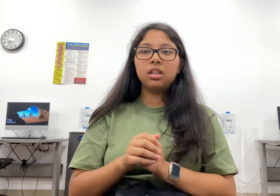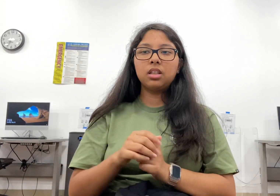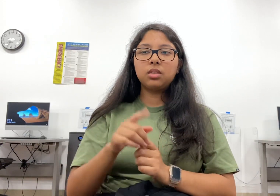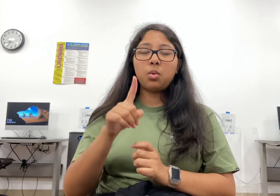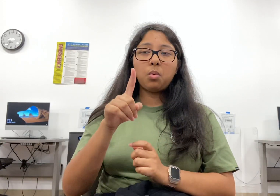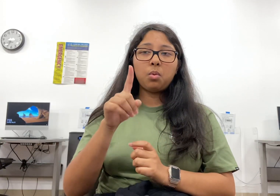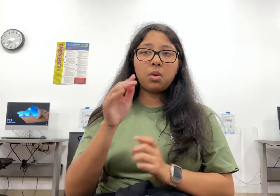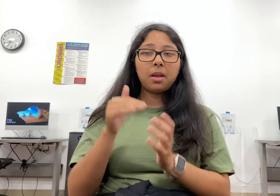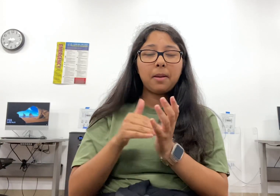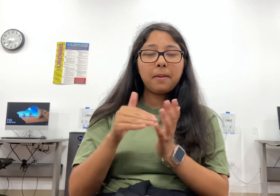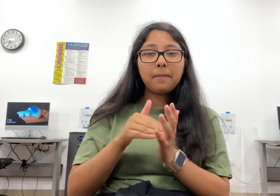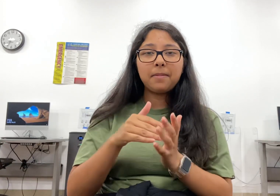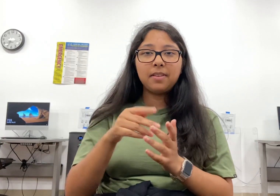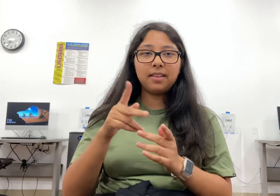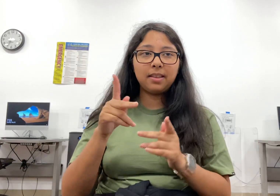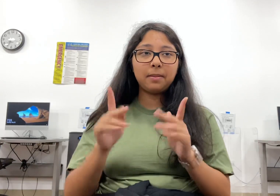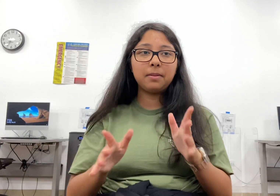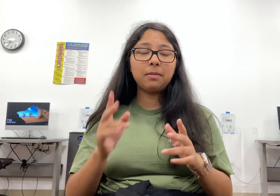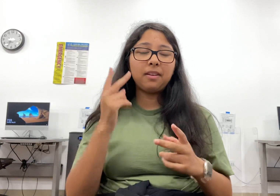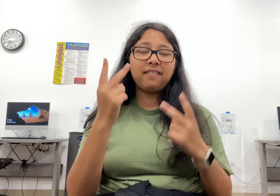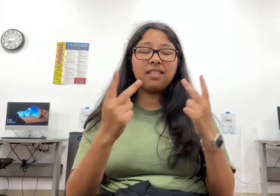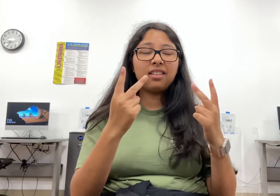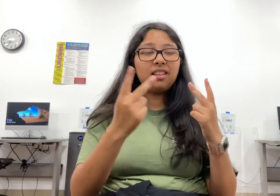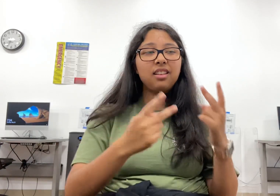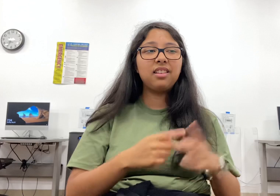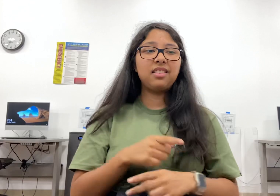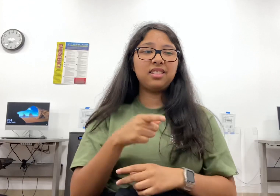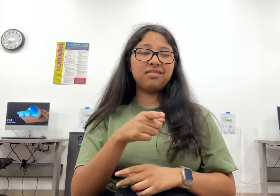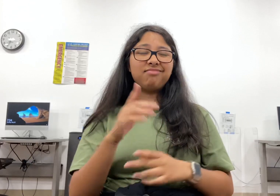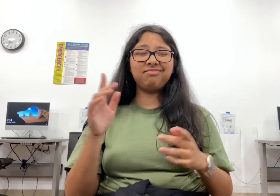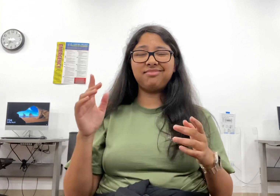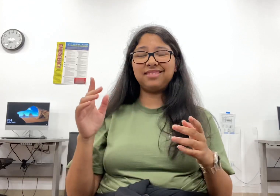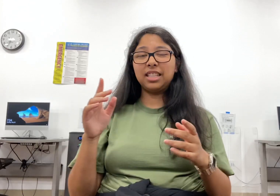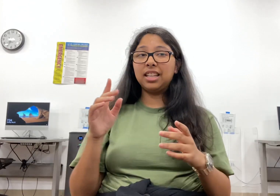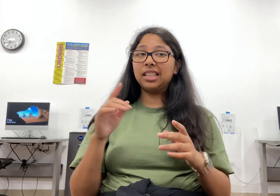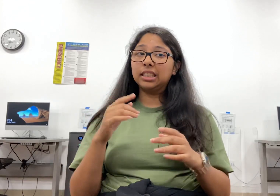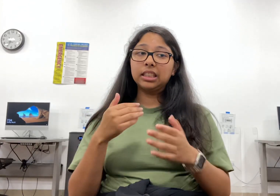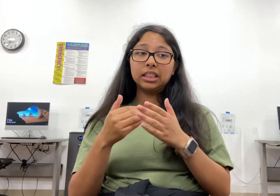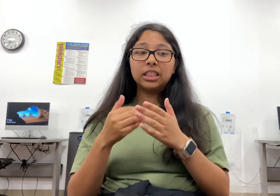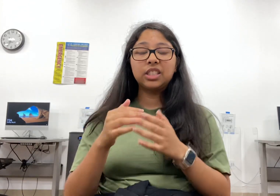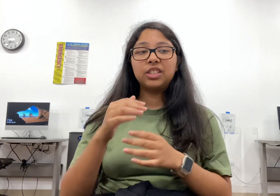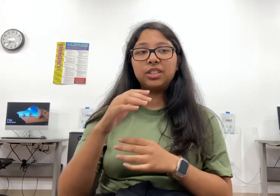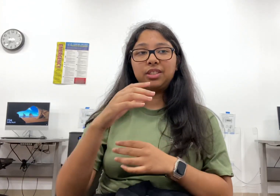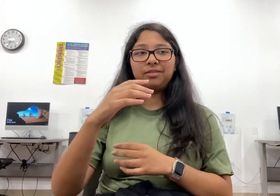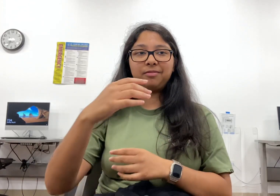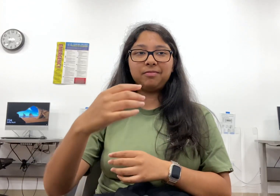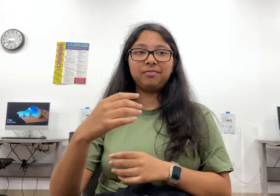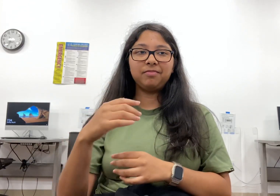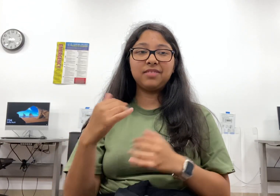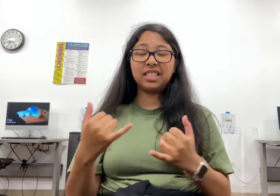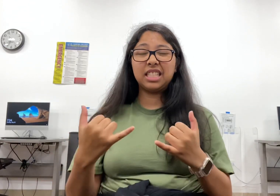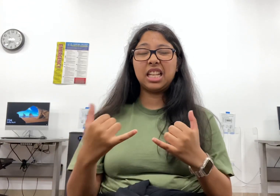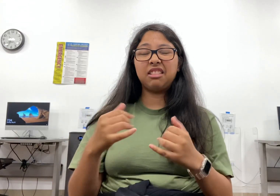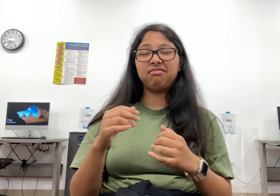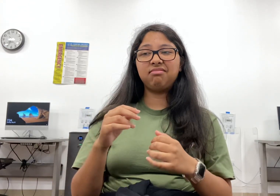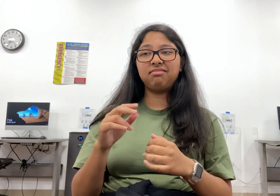Camelot. In addition to its perfect climate and natural beauty,